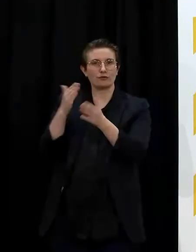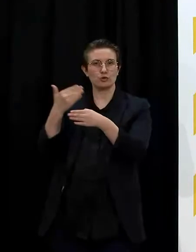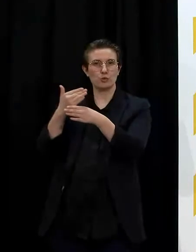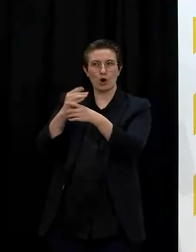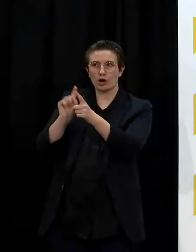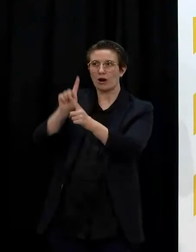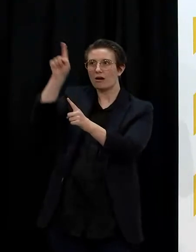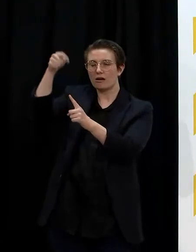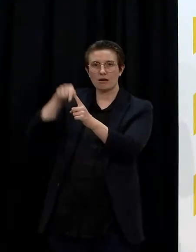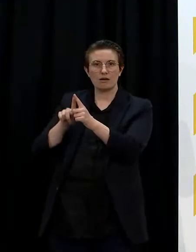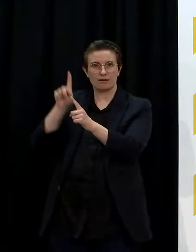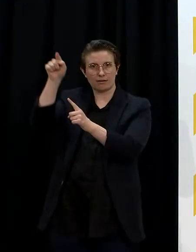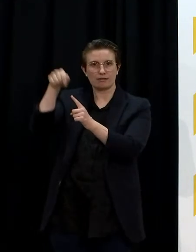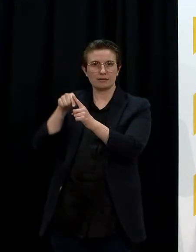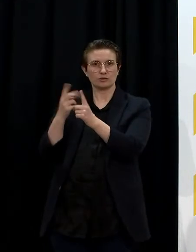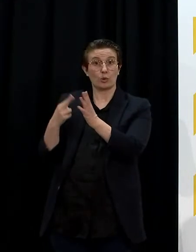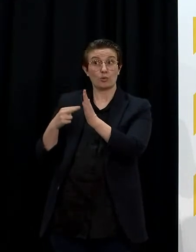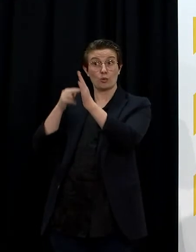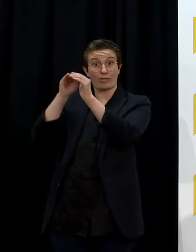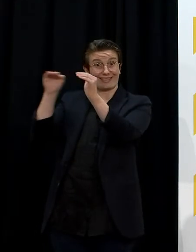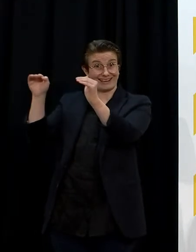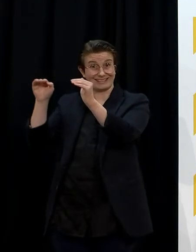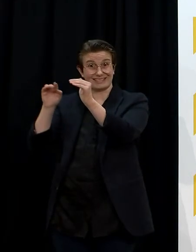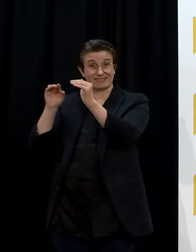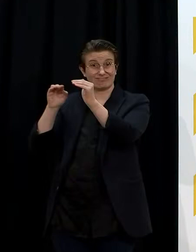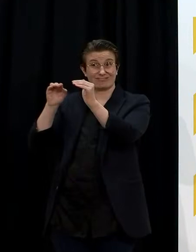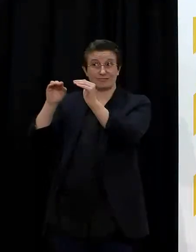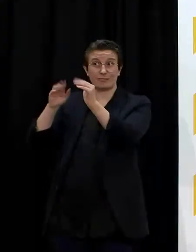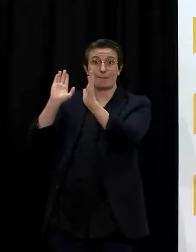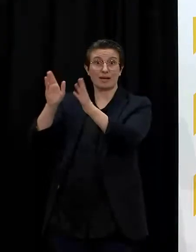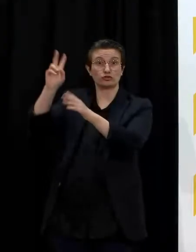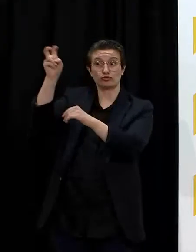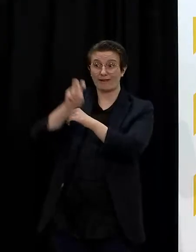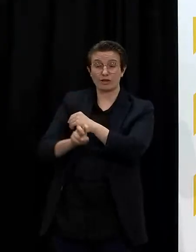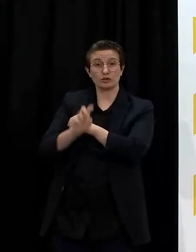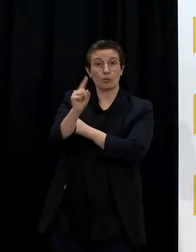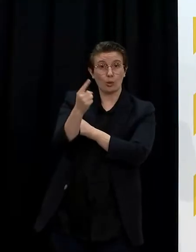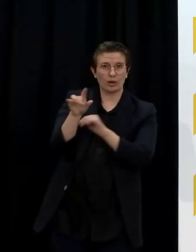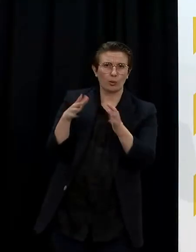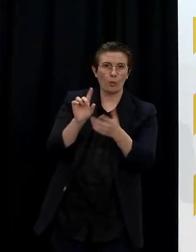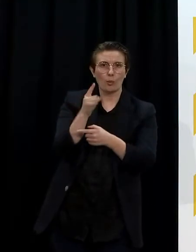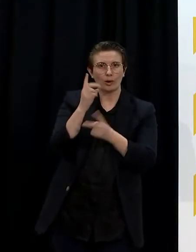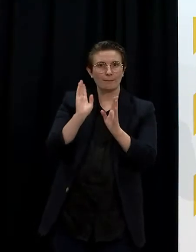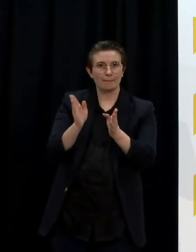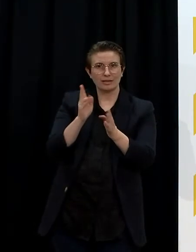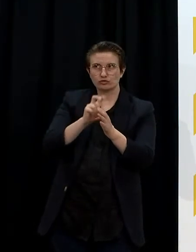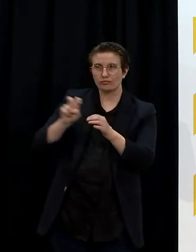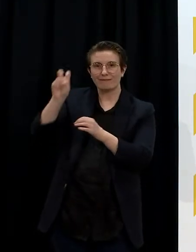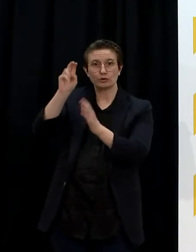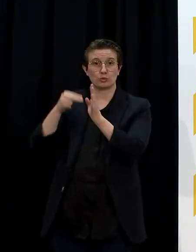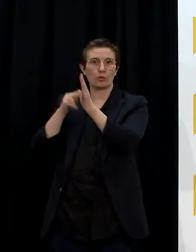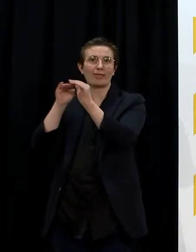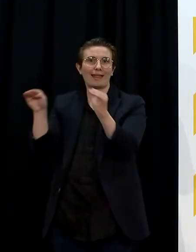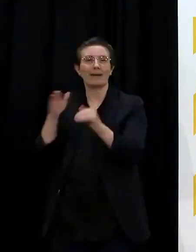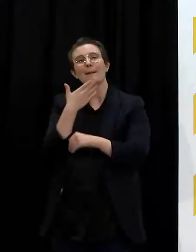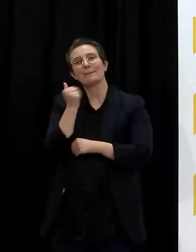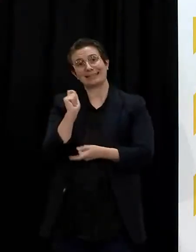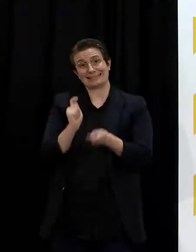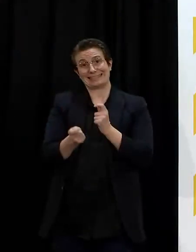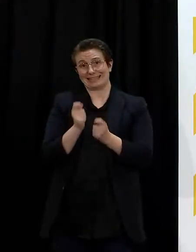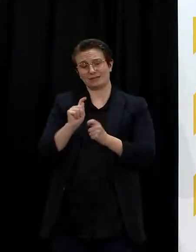check that these commuting essential workers are being regularly tested to support our efforts now and in the future.